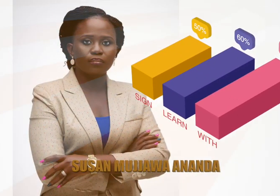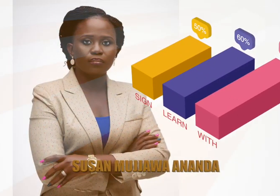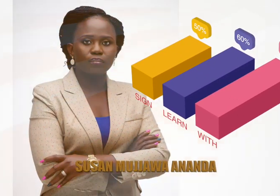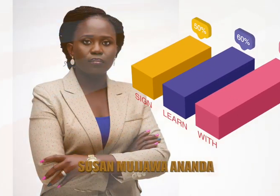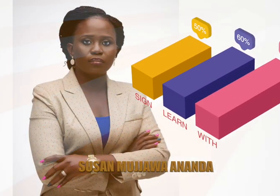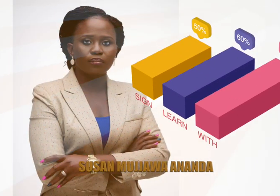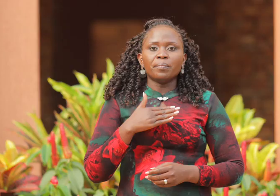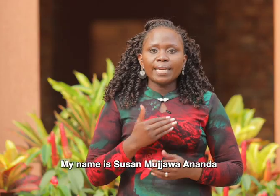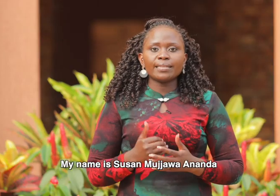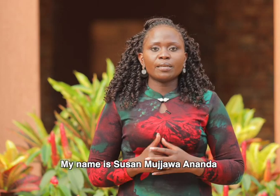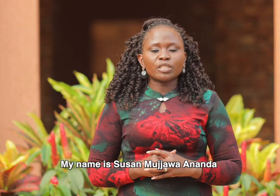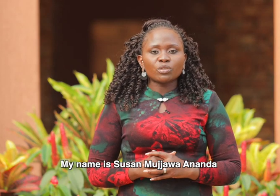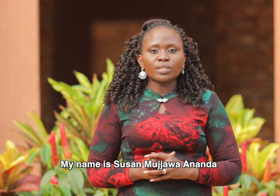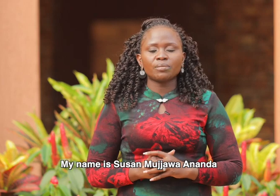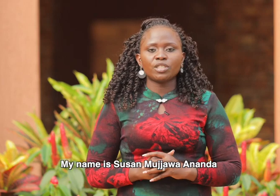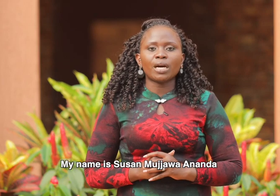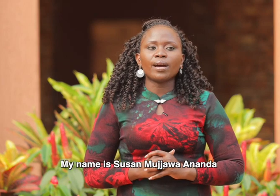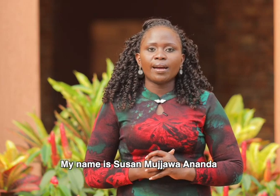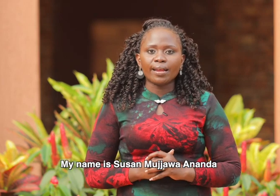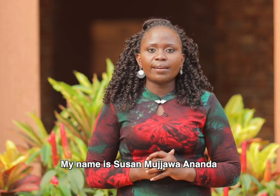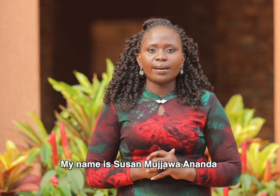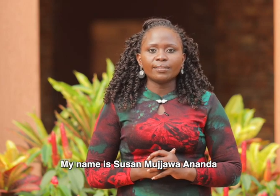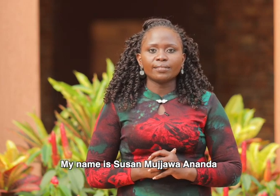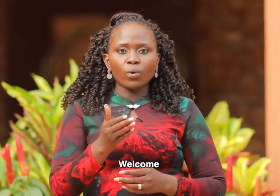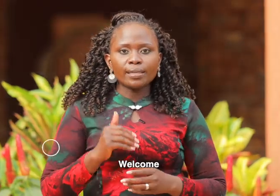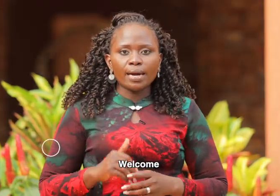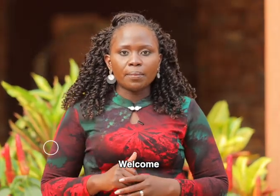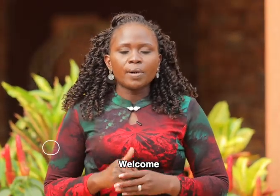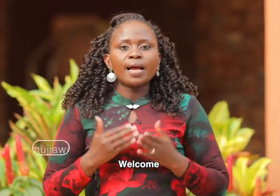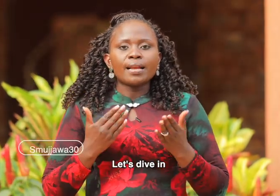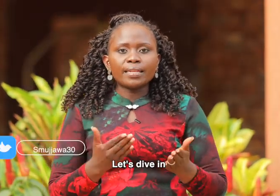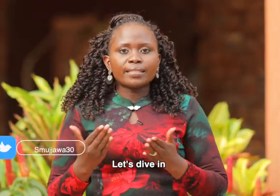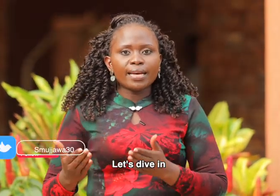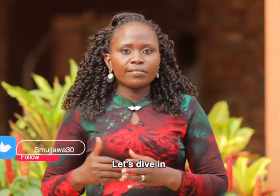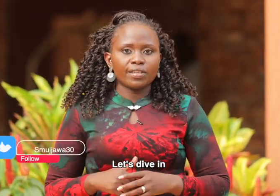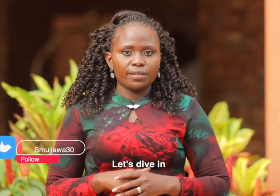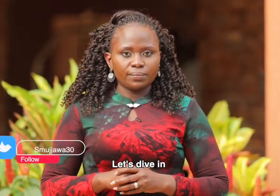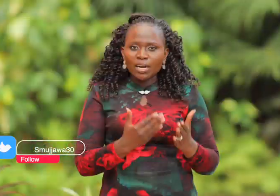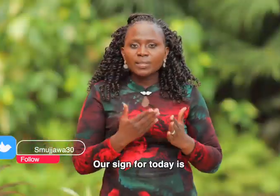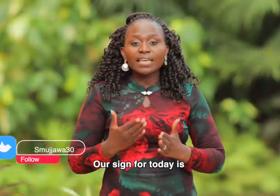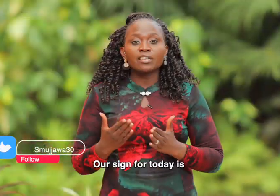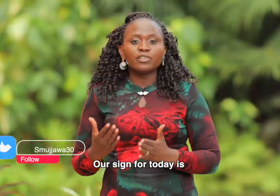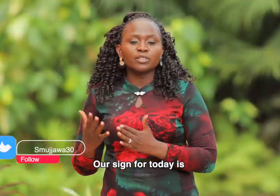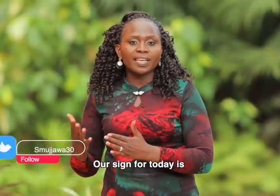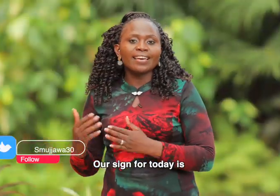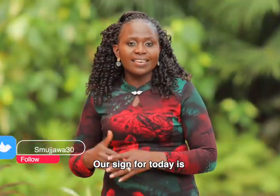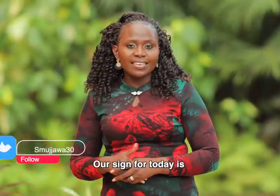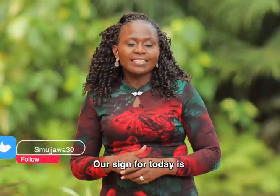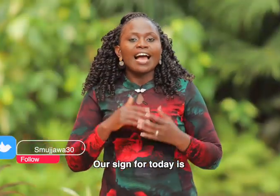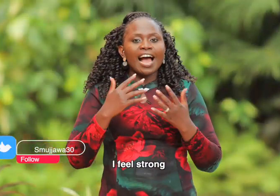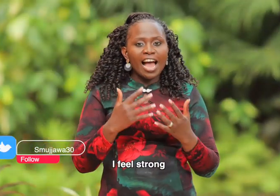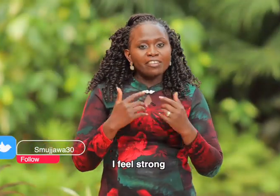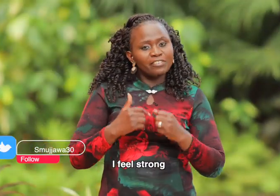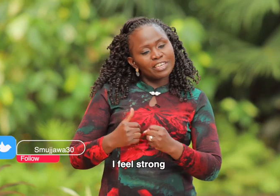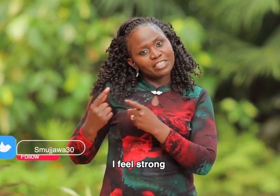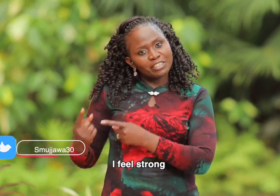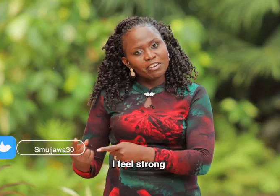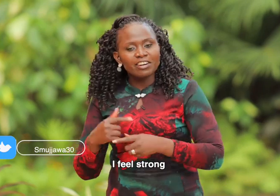my name is Susan Mujawa Ananda welcome let's dive in our sign for today is I feel strong